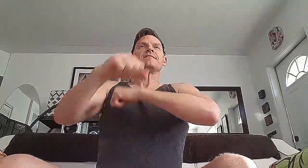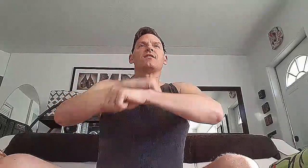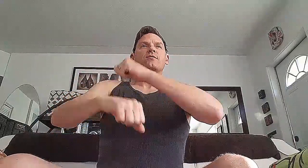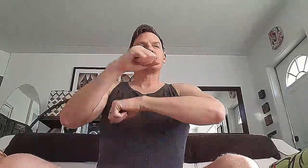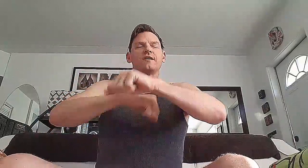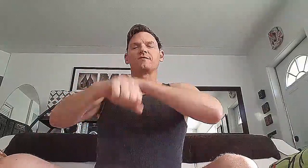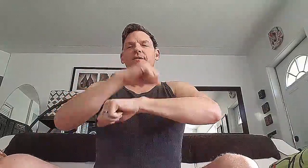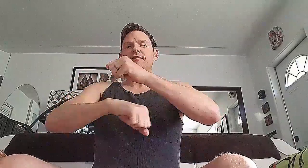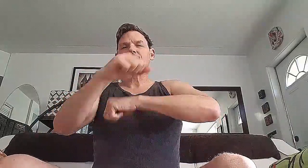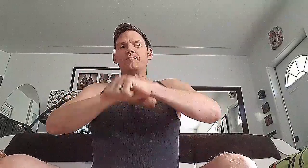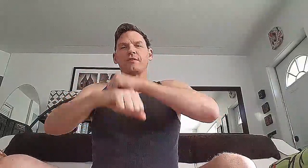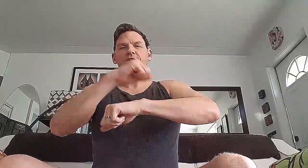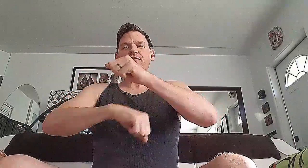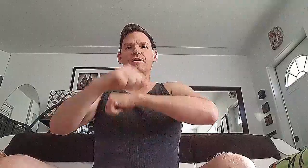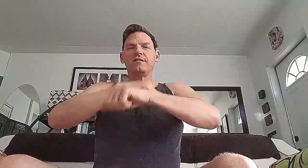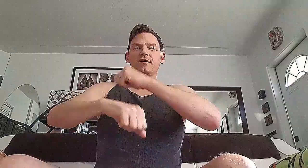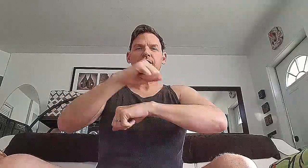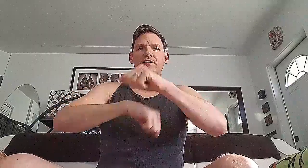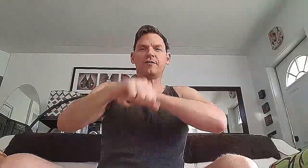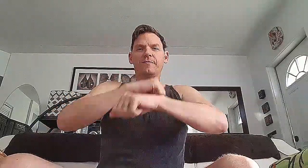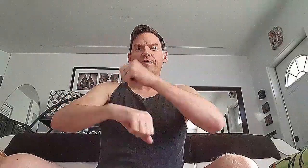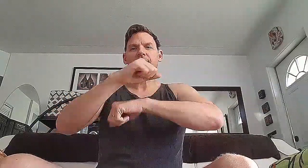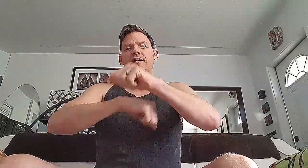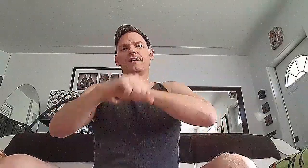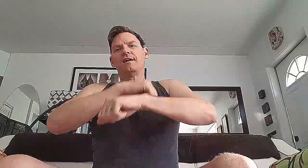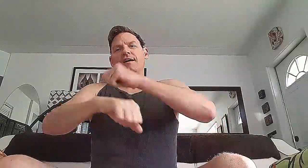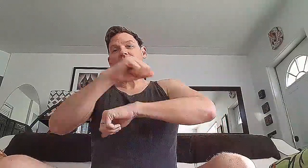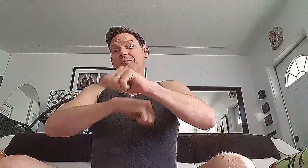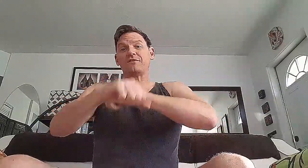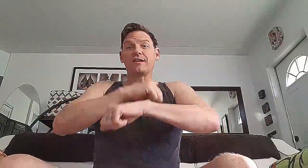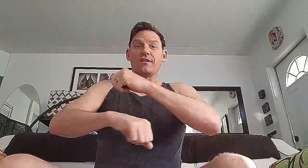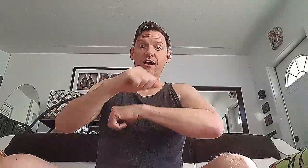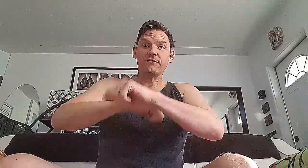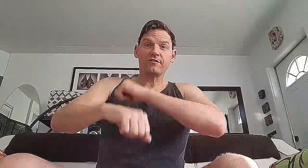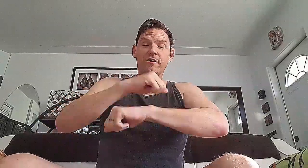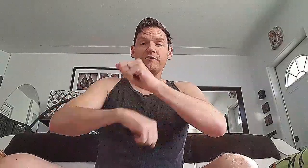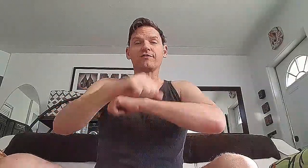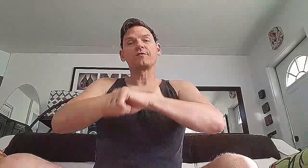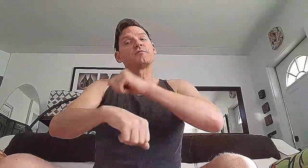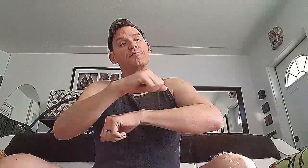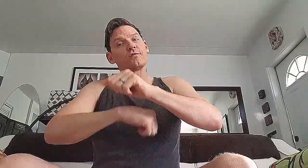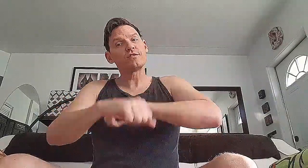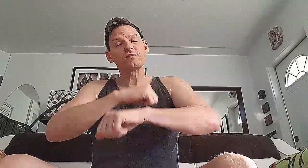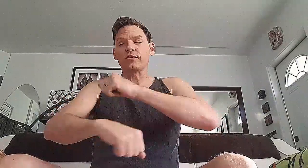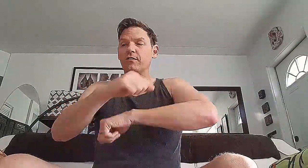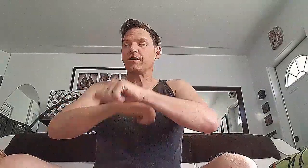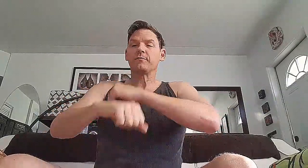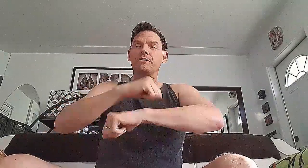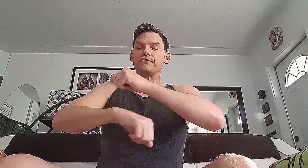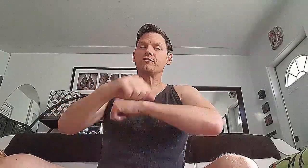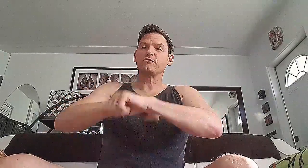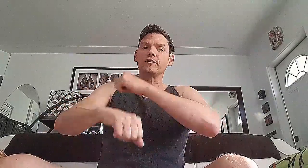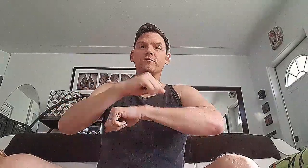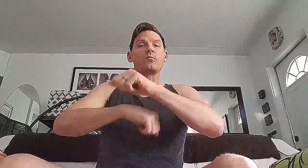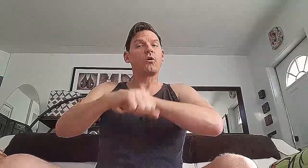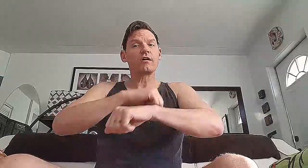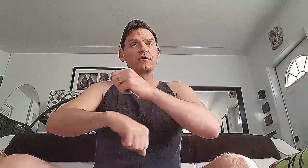Always take some nice deep breaths in. And this might sound obvious. Obviously, before you start, make sure you drink some water.